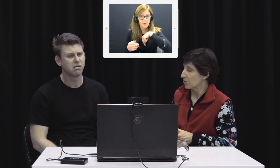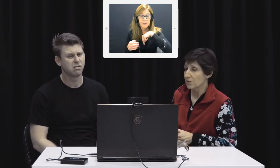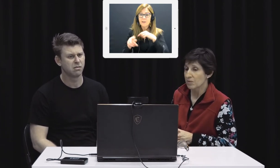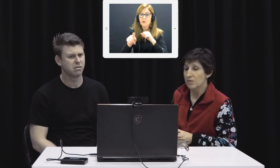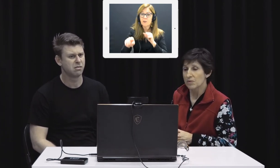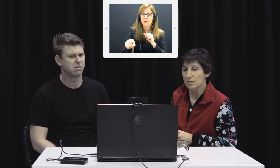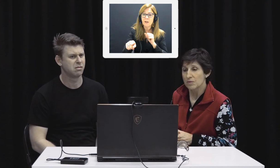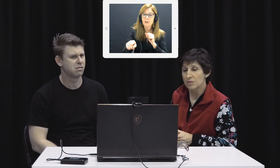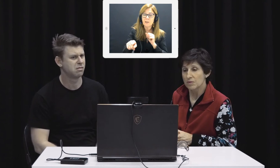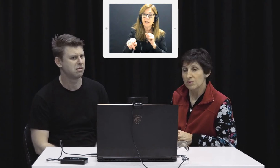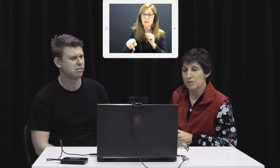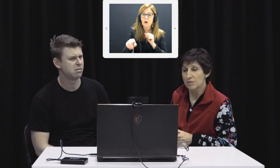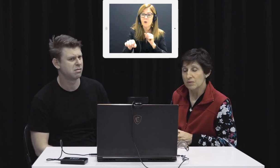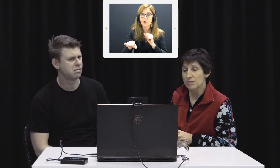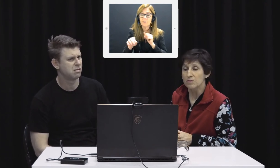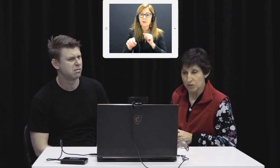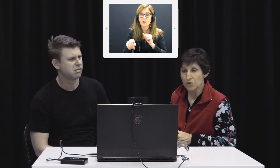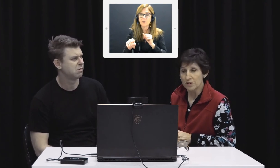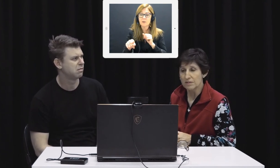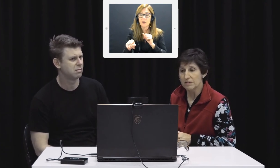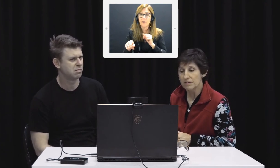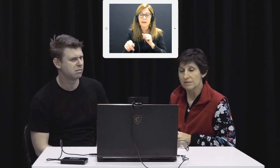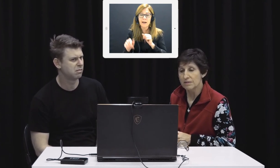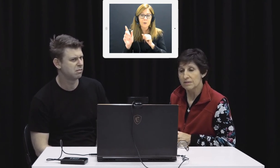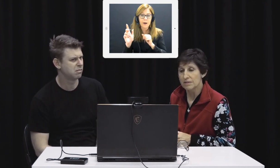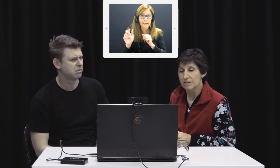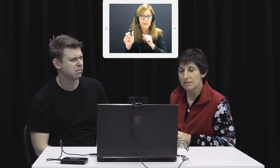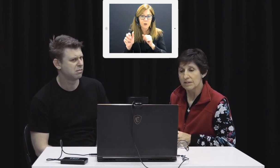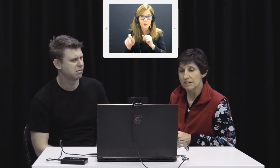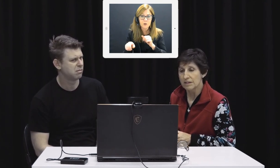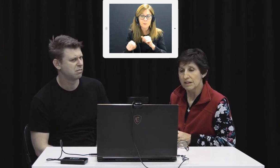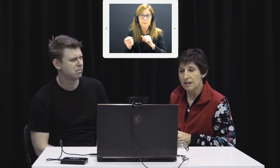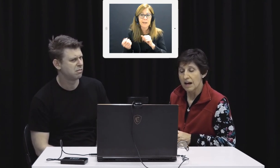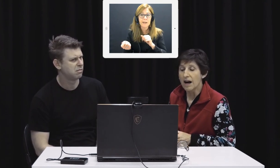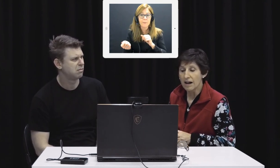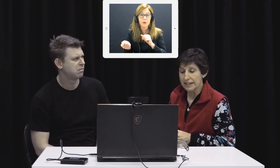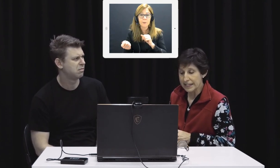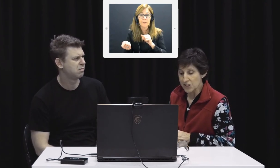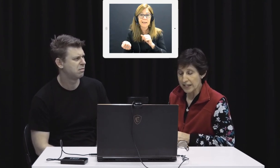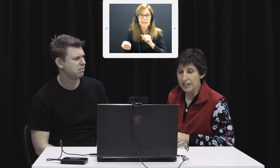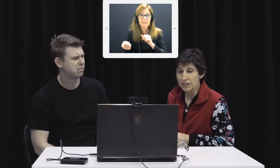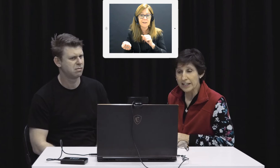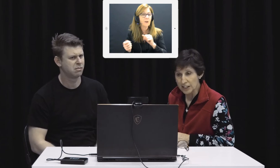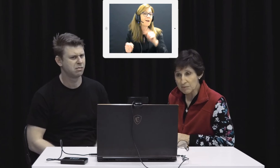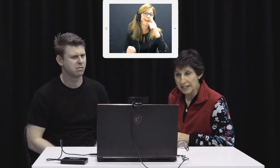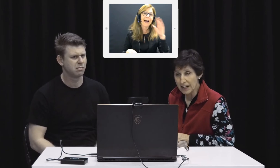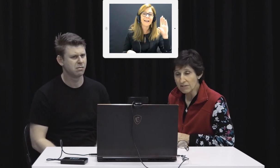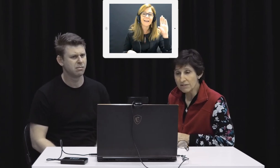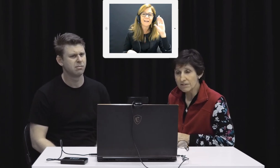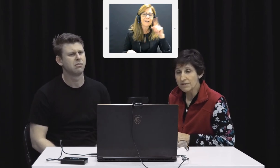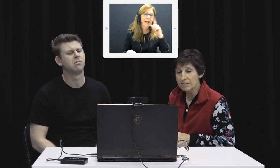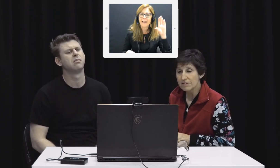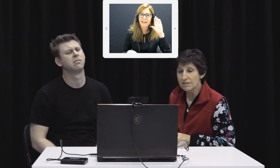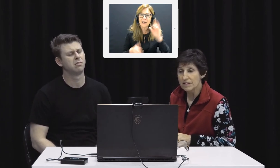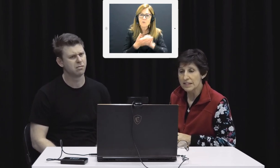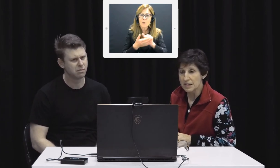Excuse me, can I just get you to hold on a minute, Doctor? Sorry, I'm not quite here. Could you speak up a little bit, please? Yes, okay. Adrian, can you hear me now?